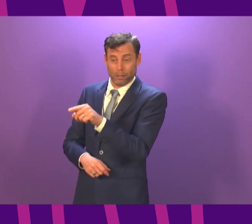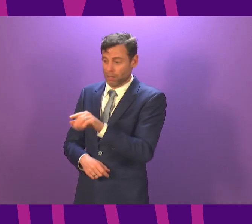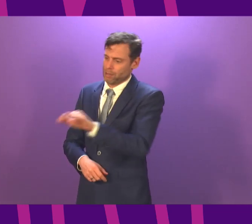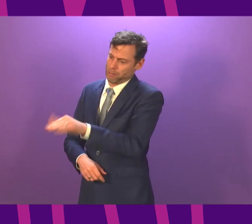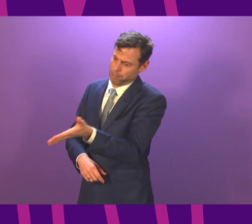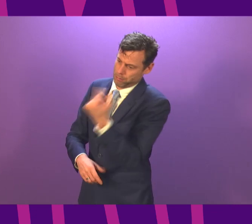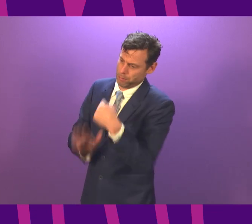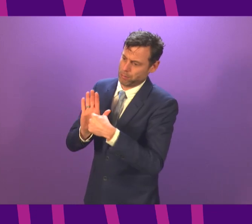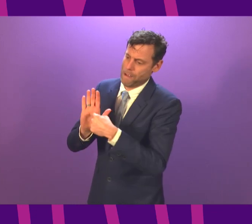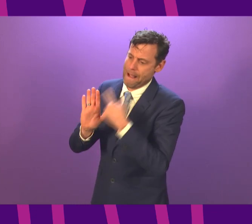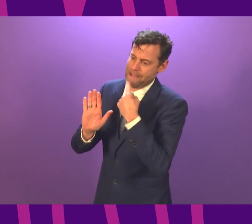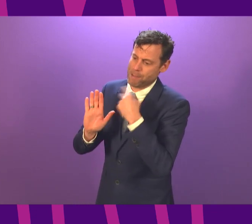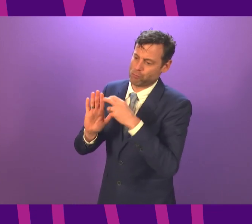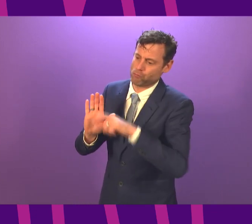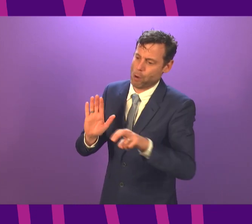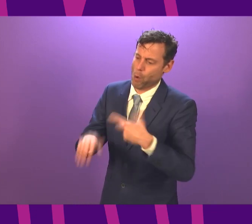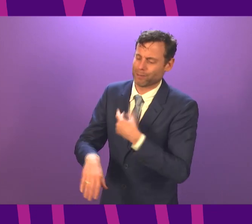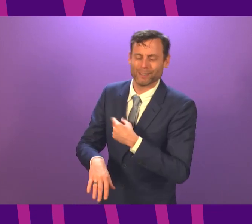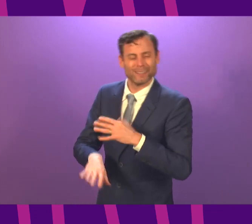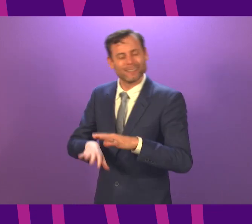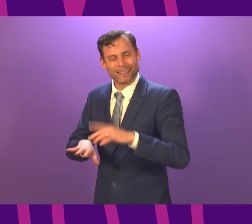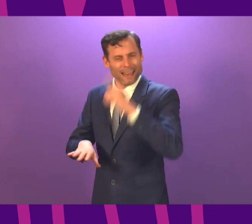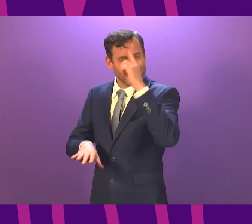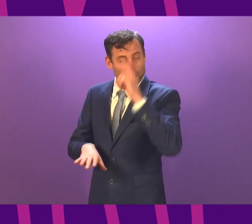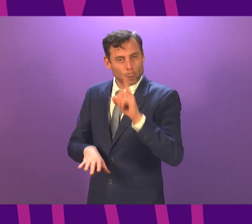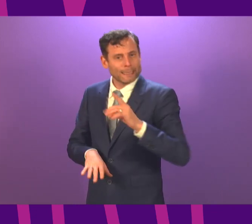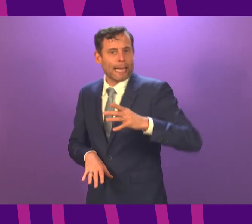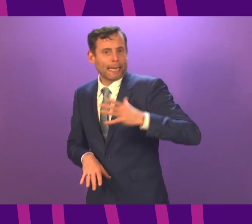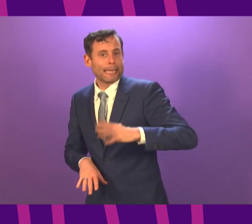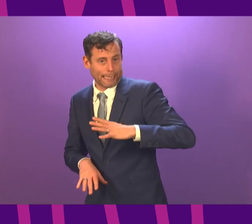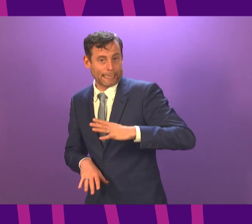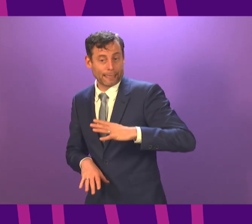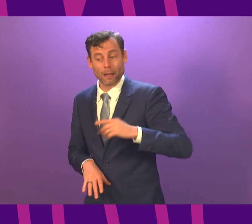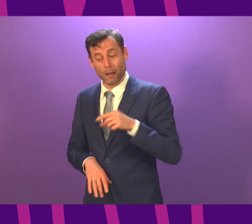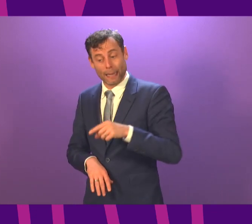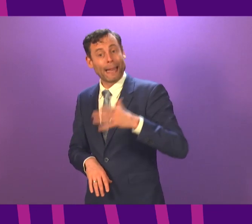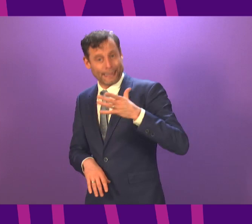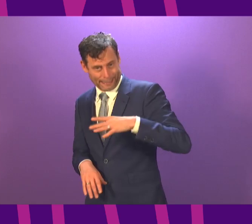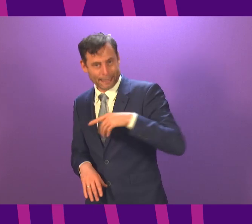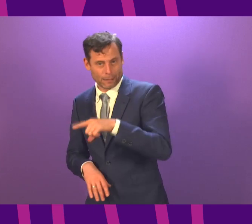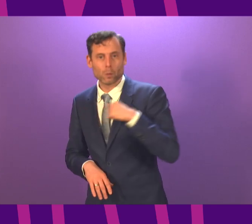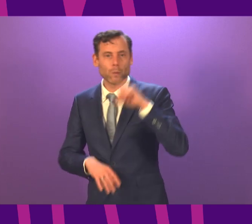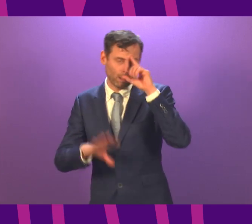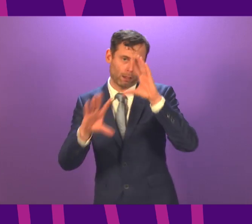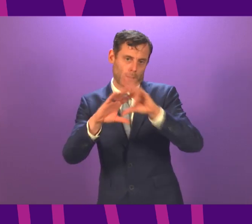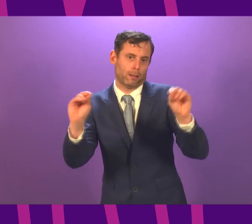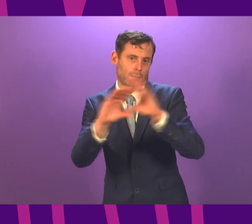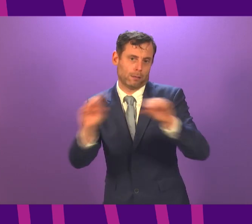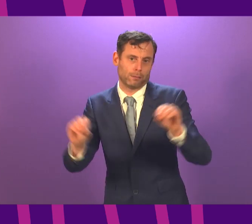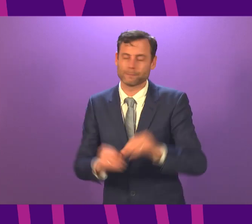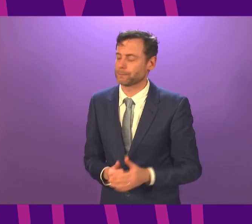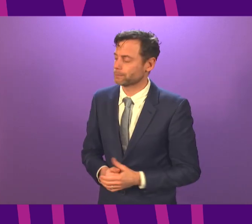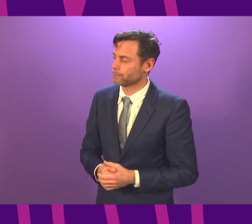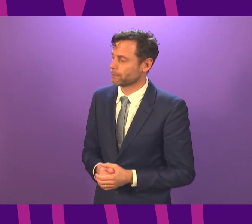keep parliament updated on the detail of this as we go along. John Mason to be followed by Ross Greer. Thank you.